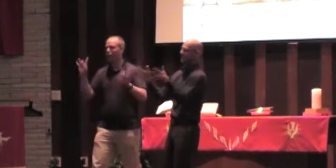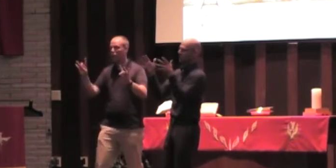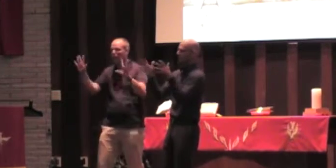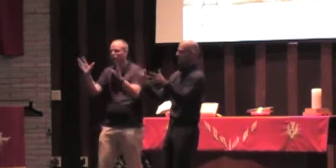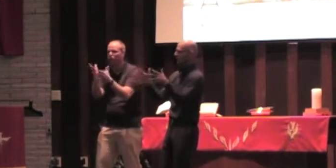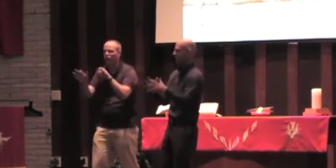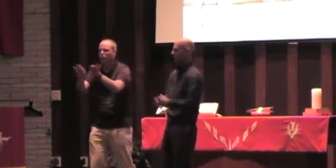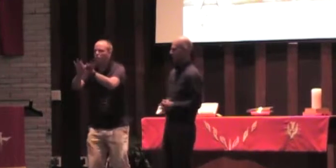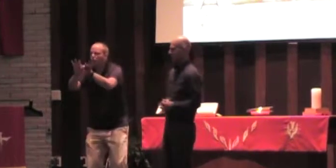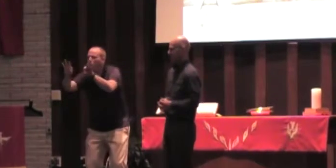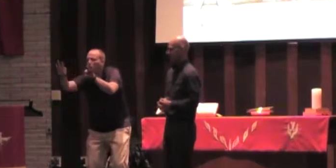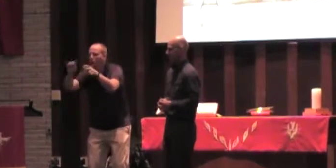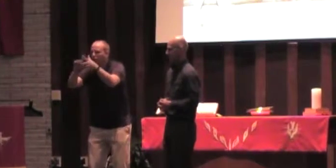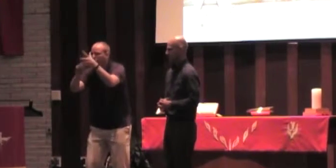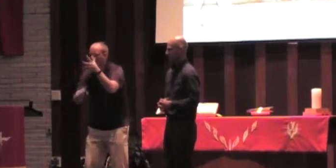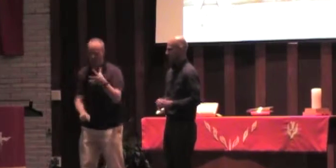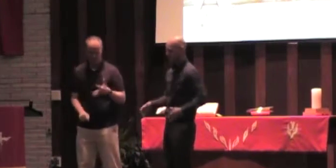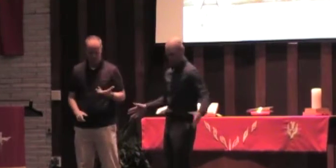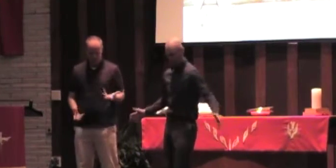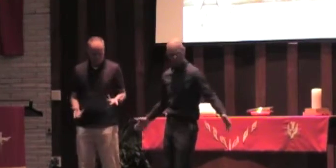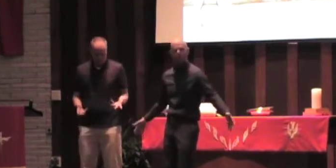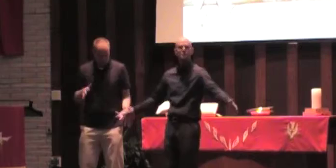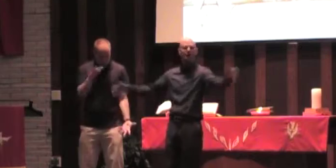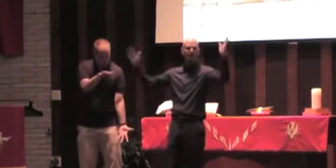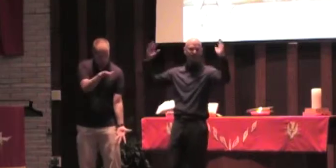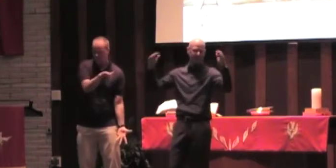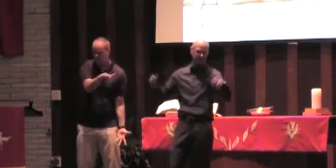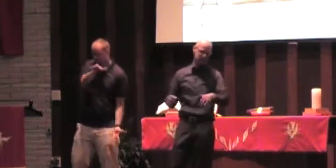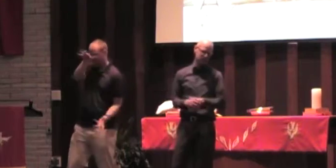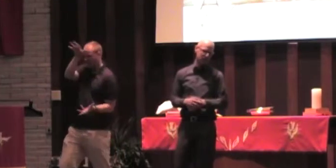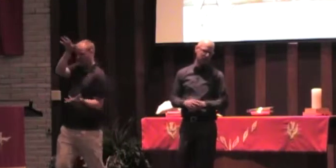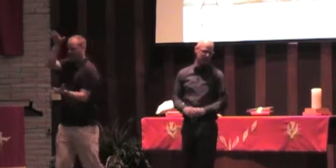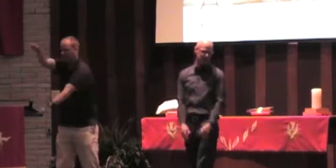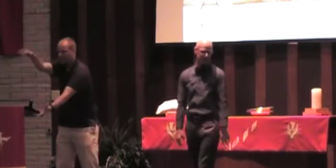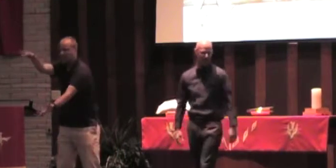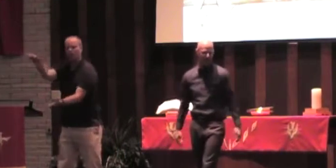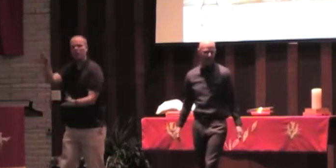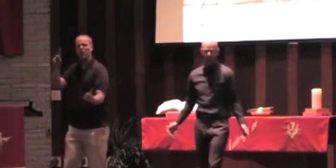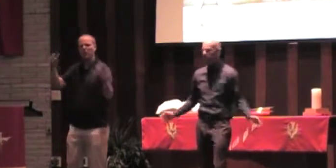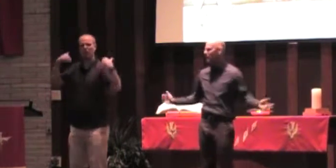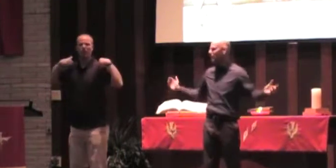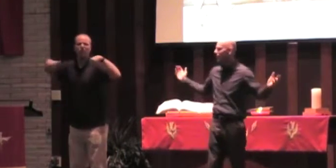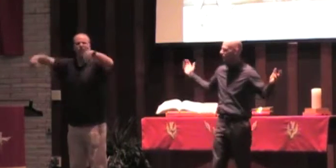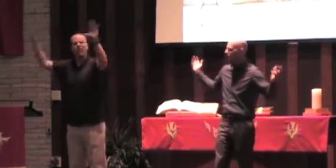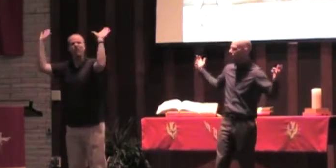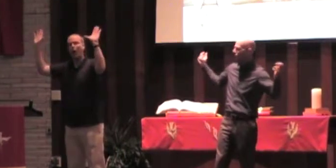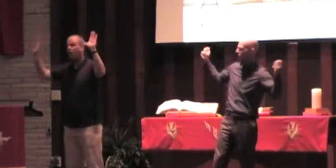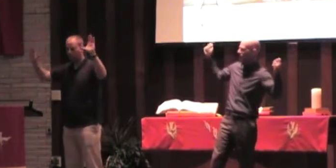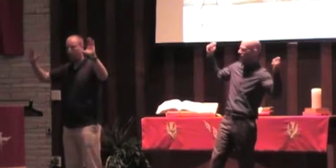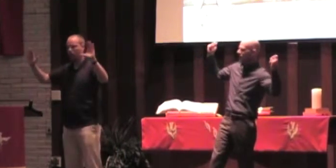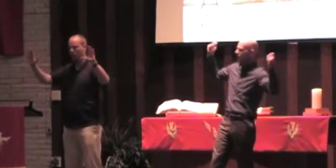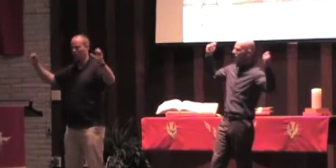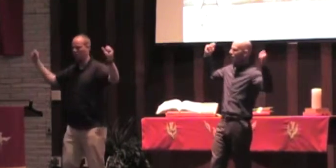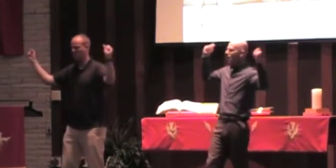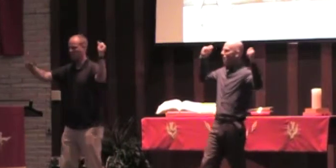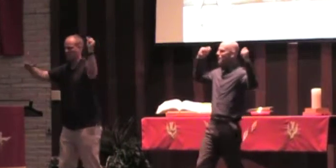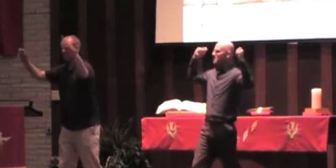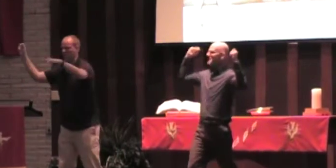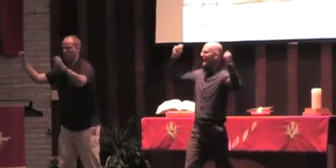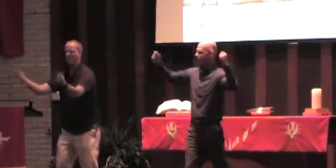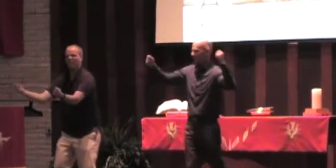began to set them on fire. Literally, there's a huge bonfire in the street of Ephesus, and one by one, people would bring